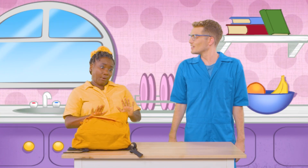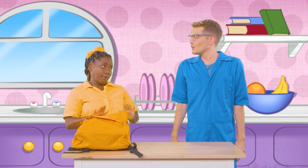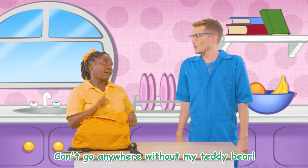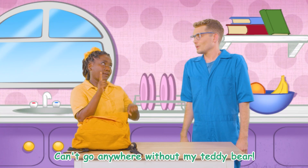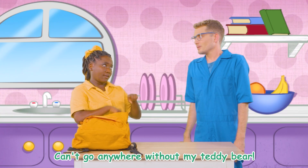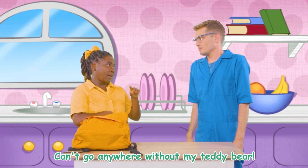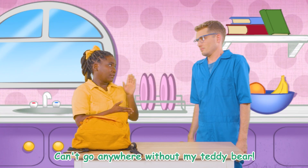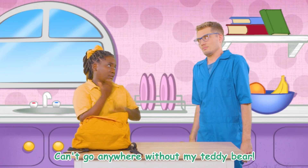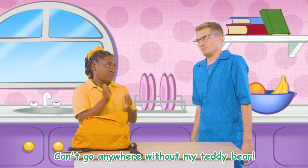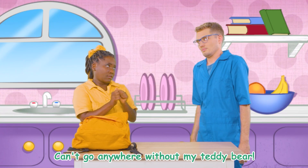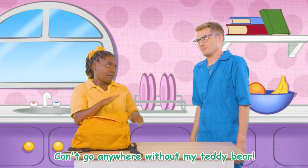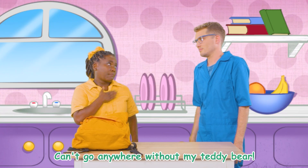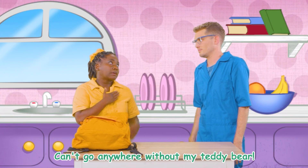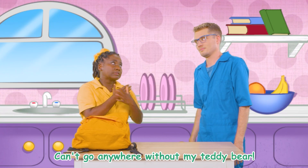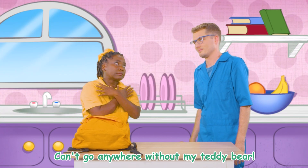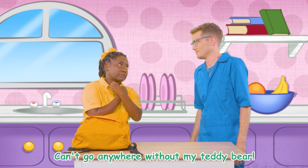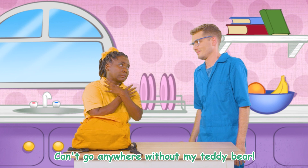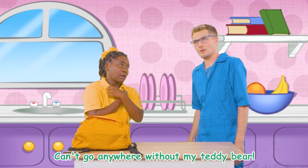Can't go anywhere without my teddy bear!